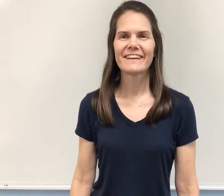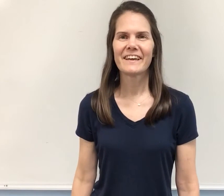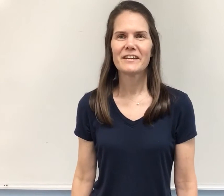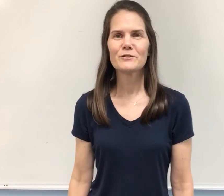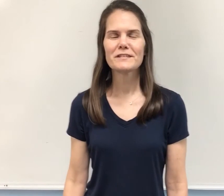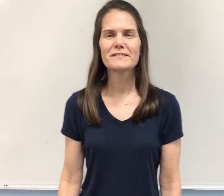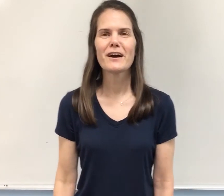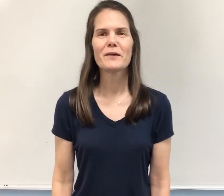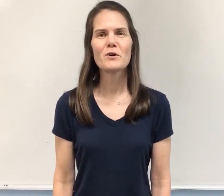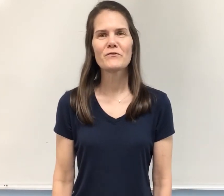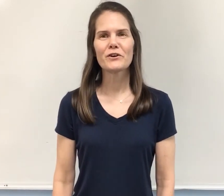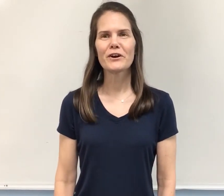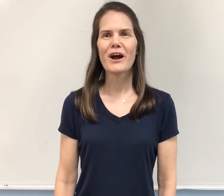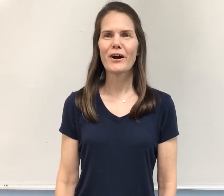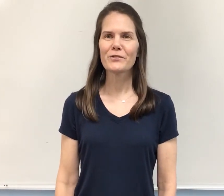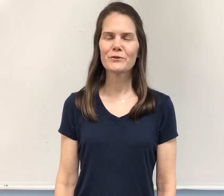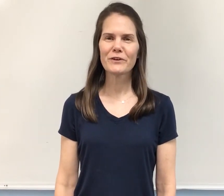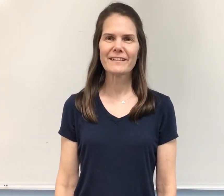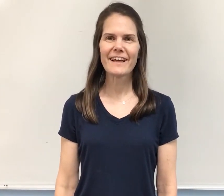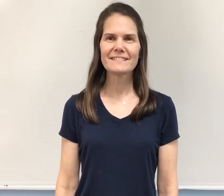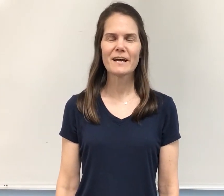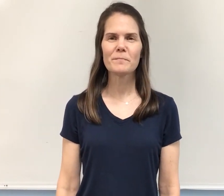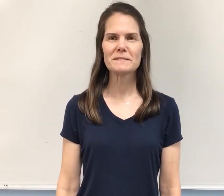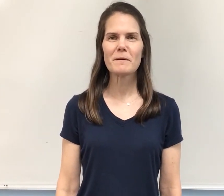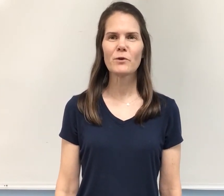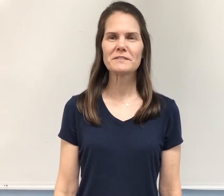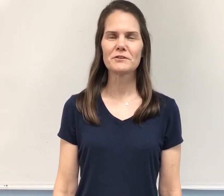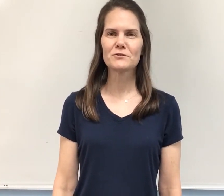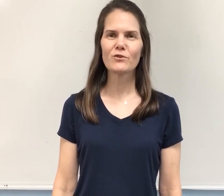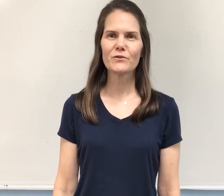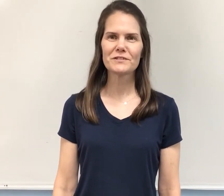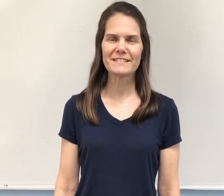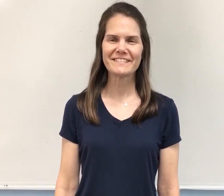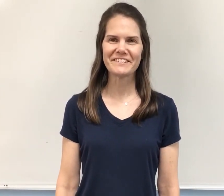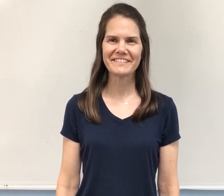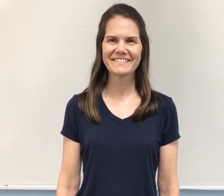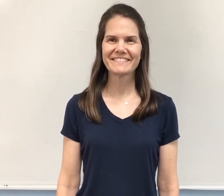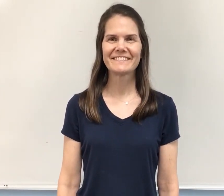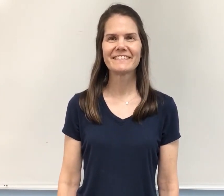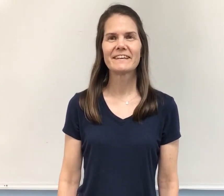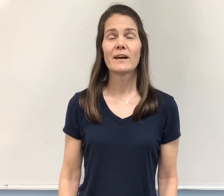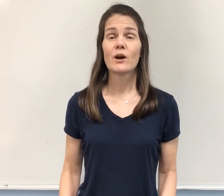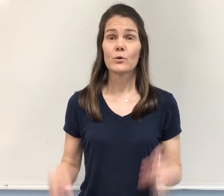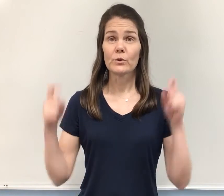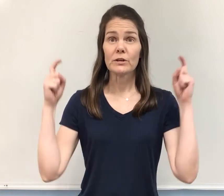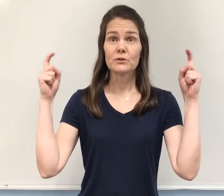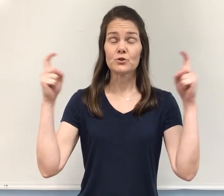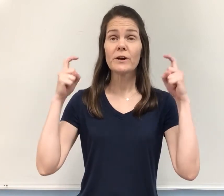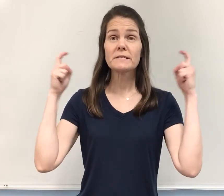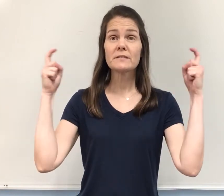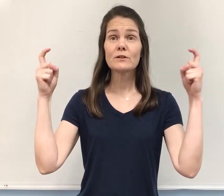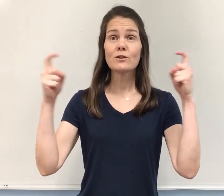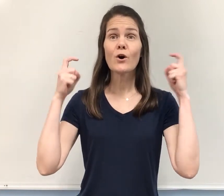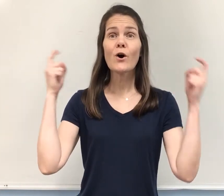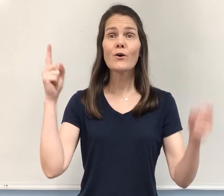Here's a song I wrote for our third grade class to help us memorize our school verse this year. Rejoice in the Lord